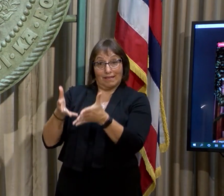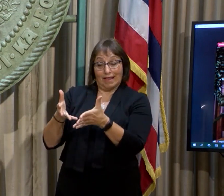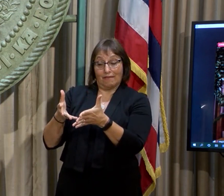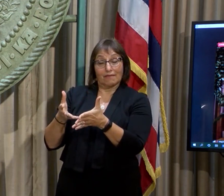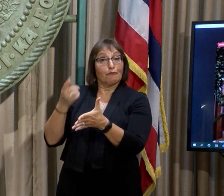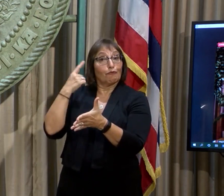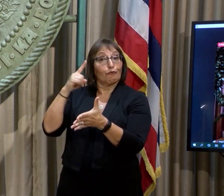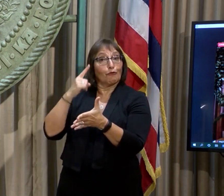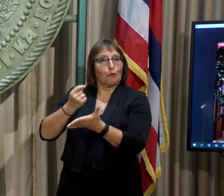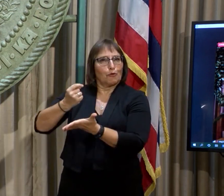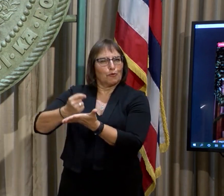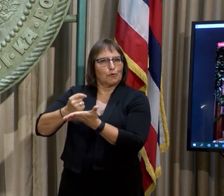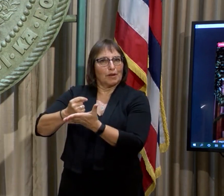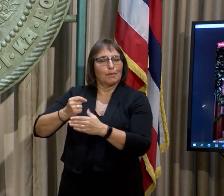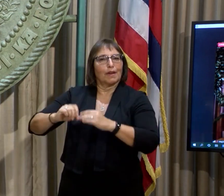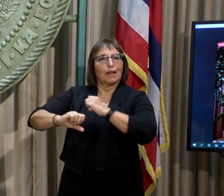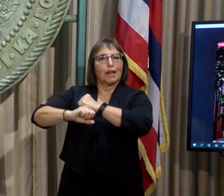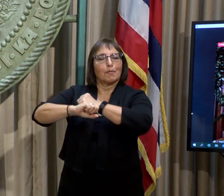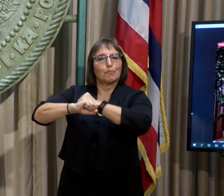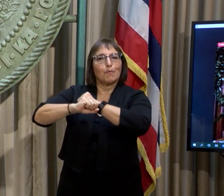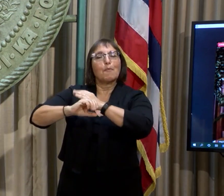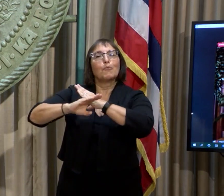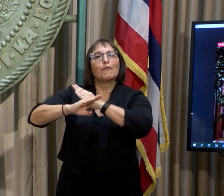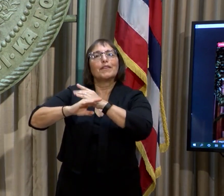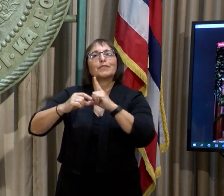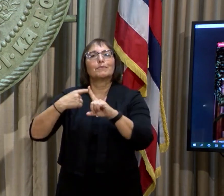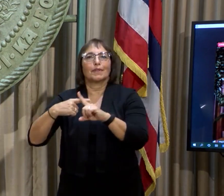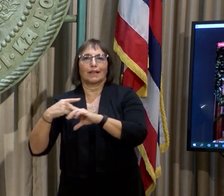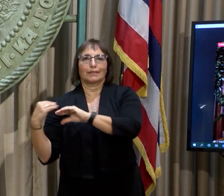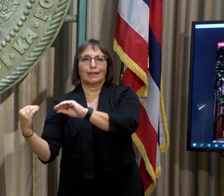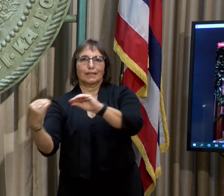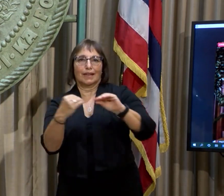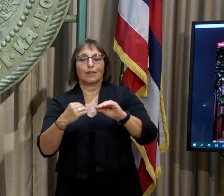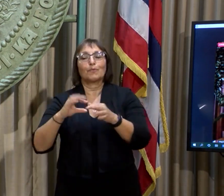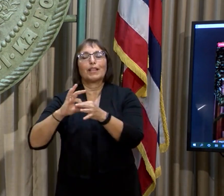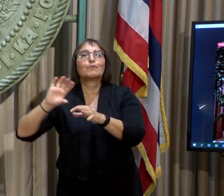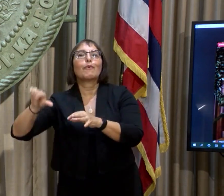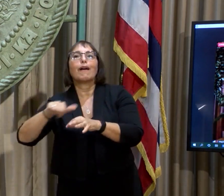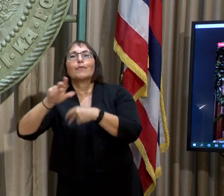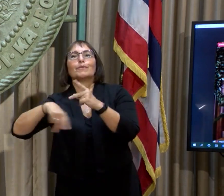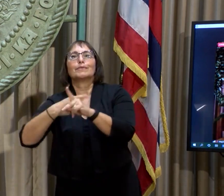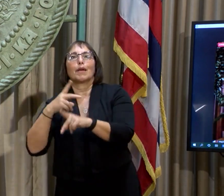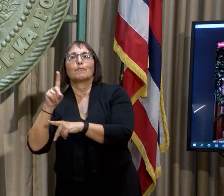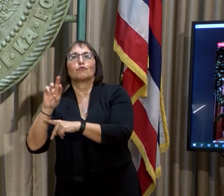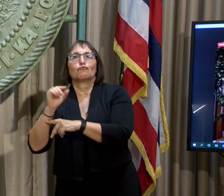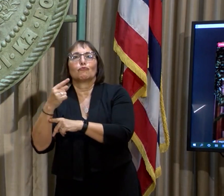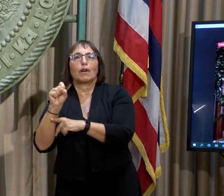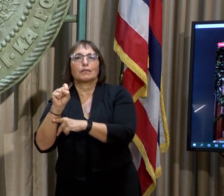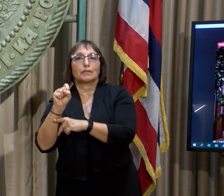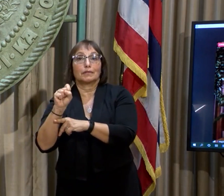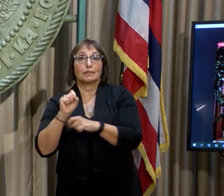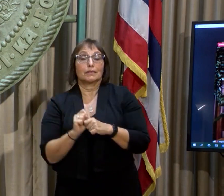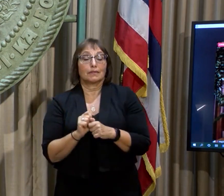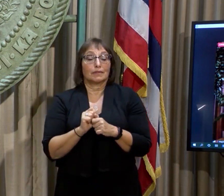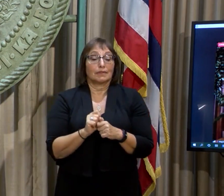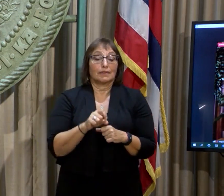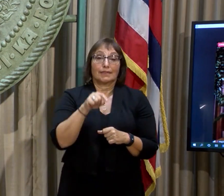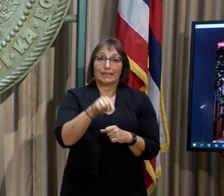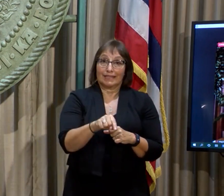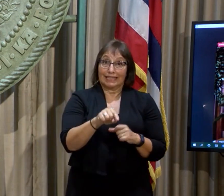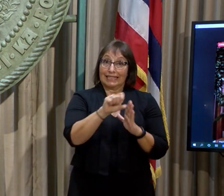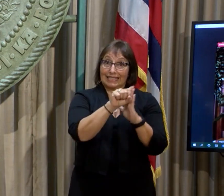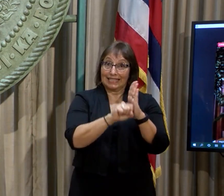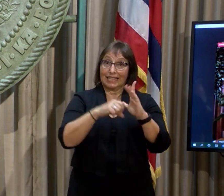treatment, prevention, and education for other substances. The state and counties have signed a